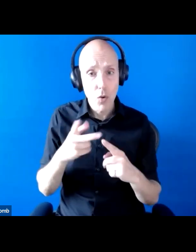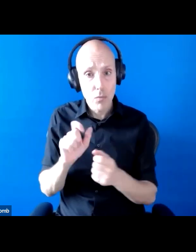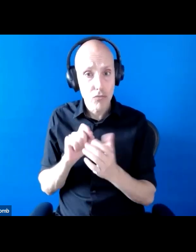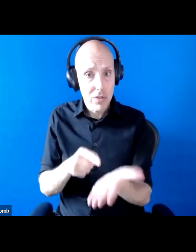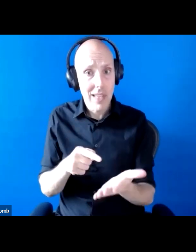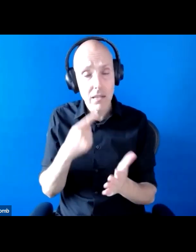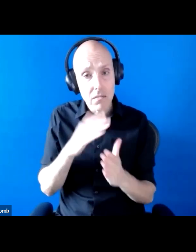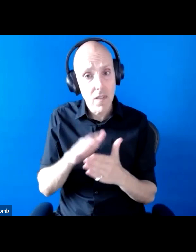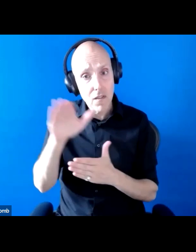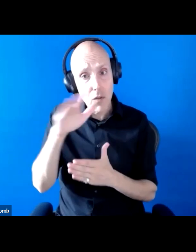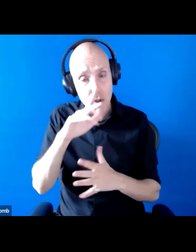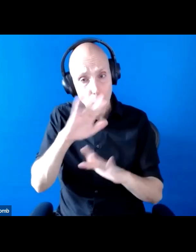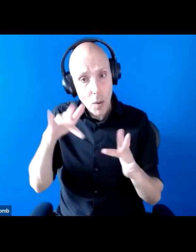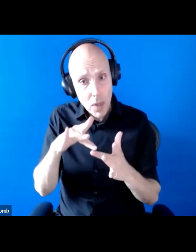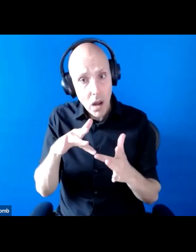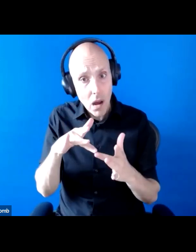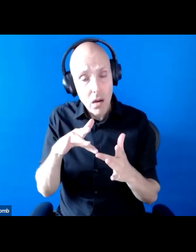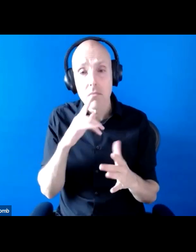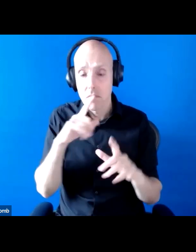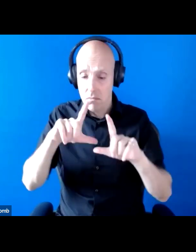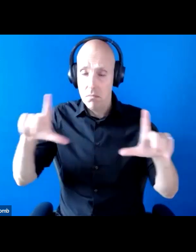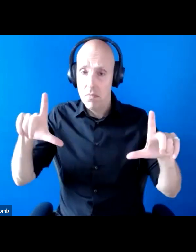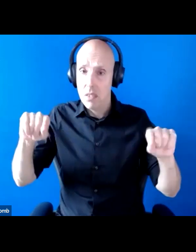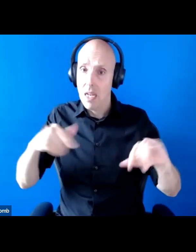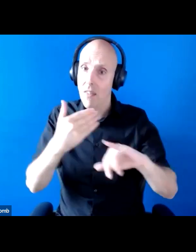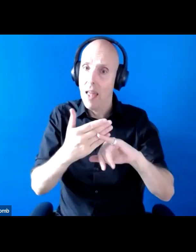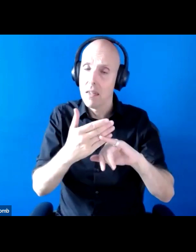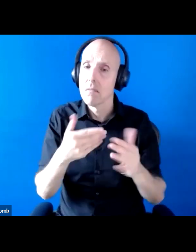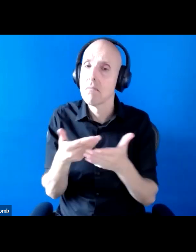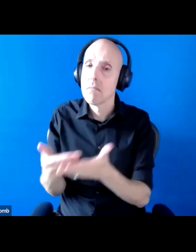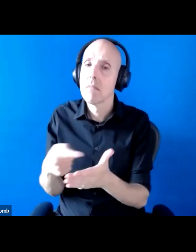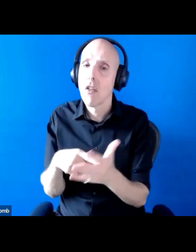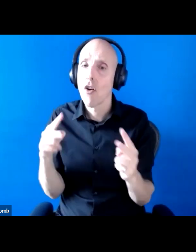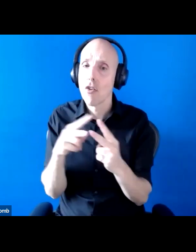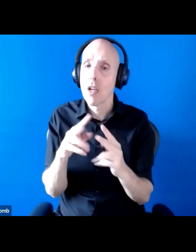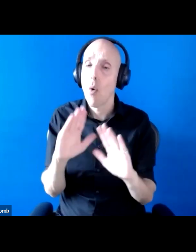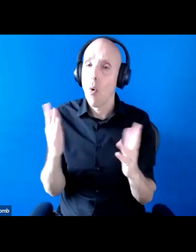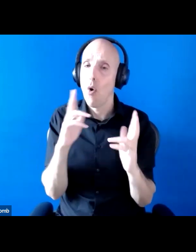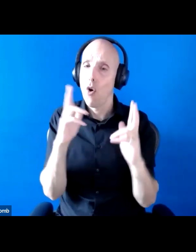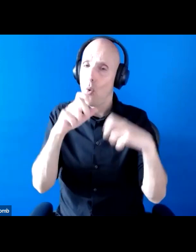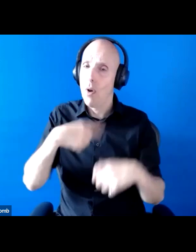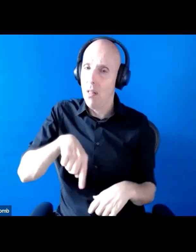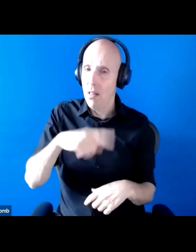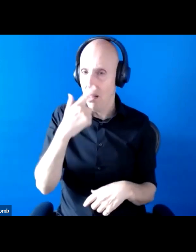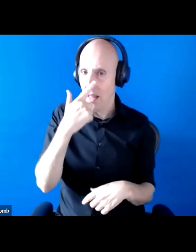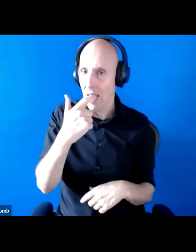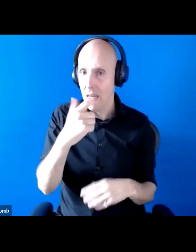do get in touch. We'll have a slide at the end with all of our contact details or just Google us and you'll find us if you search for Bristol Poverty Institute.